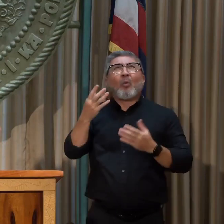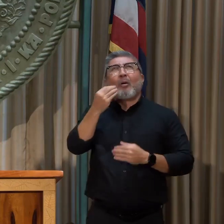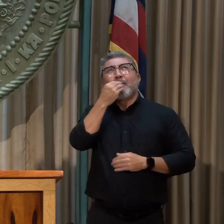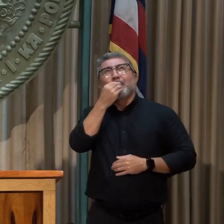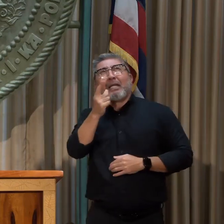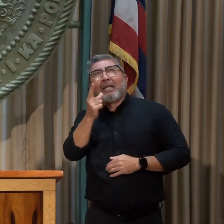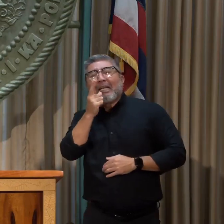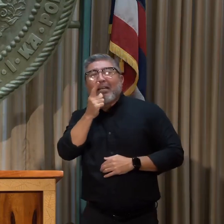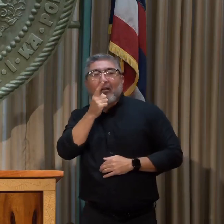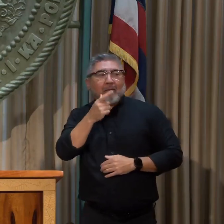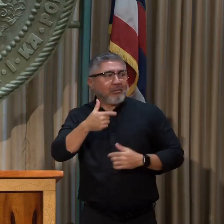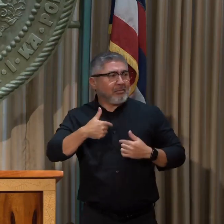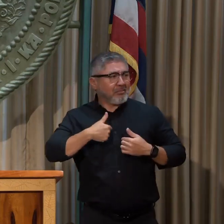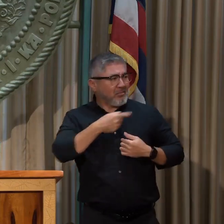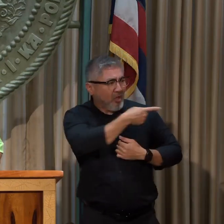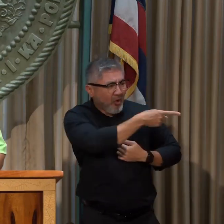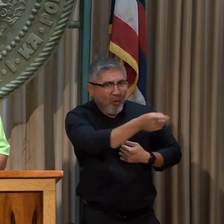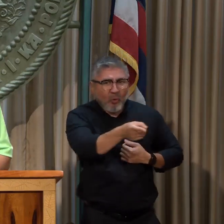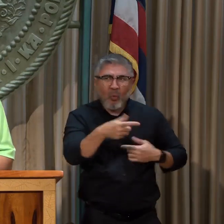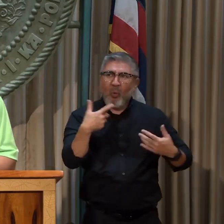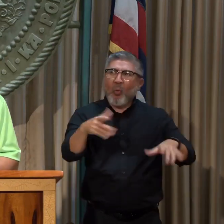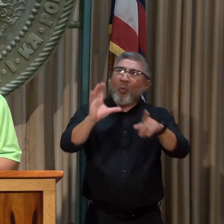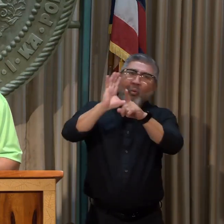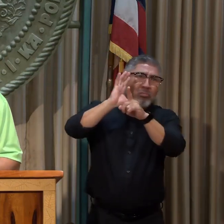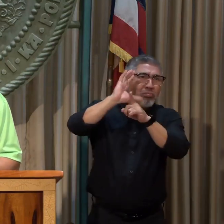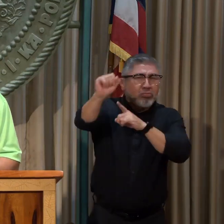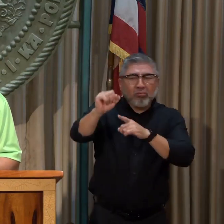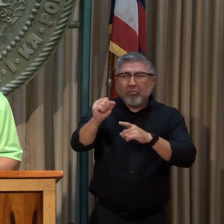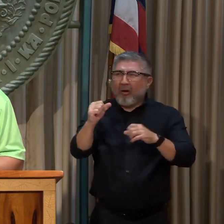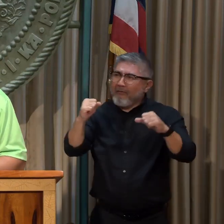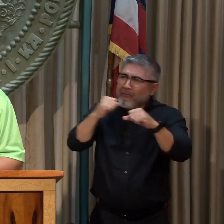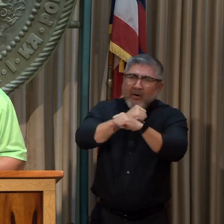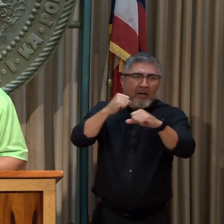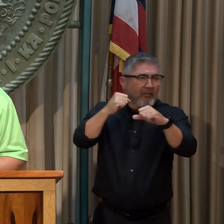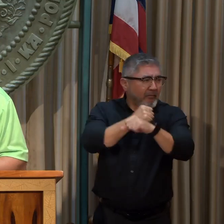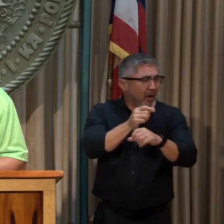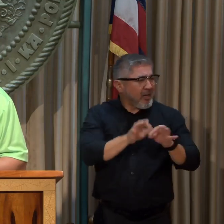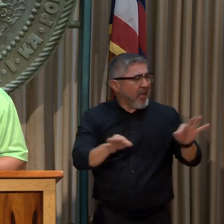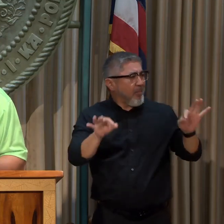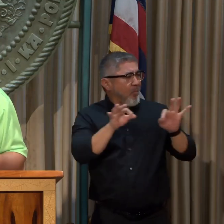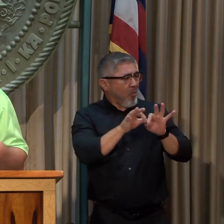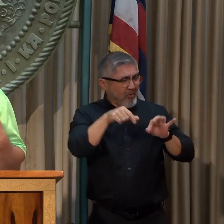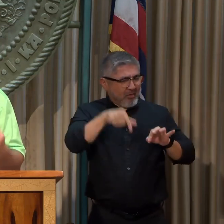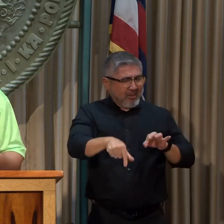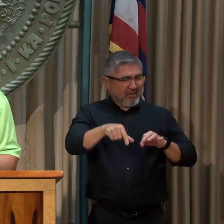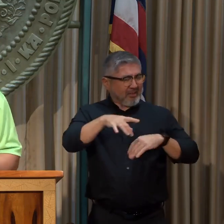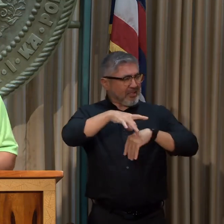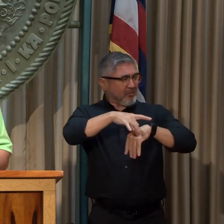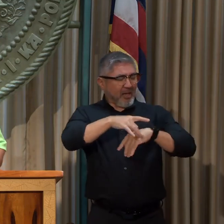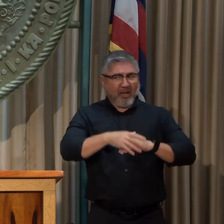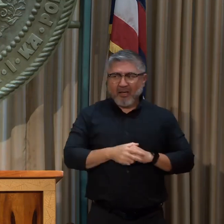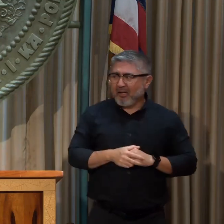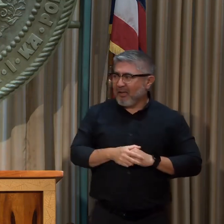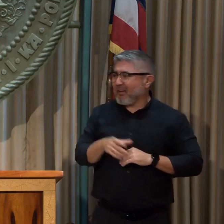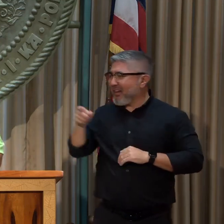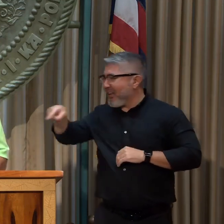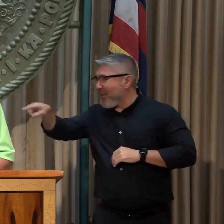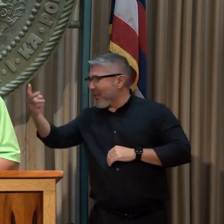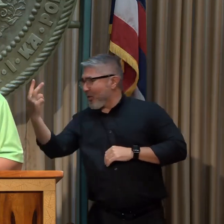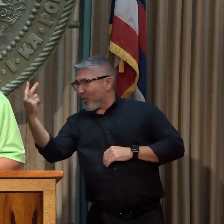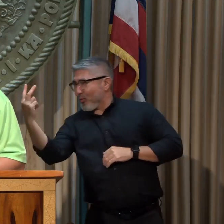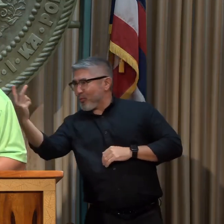speak out on something that they really believe in, absolutely tremendous. Two speakers that came up that represented the case,